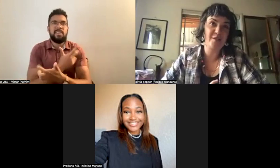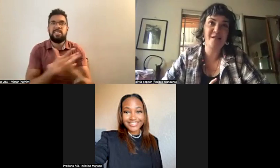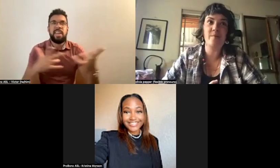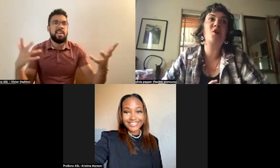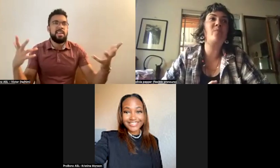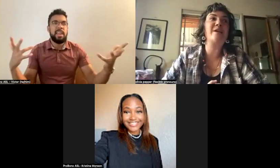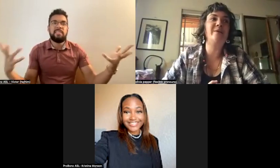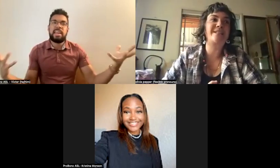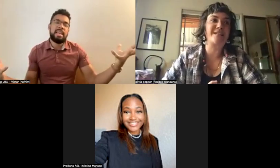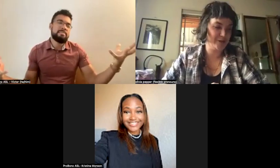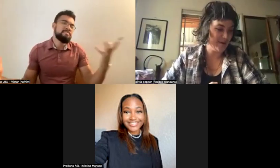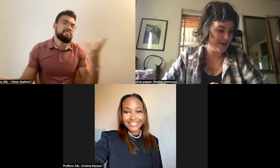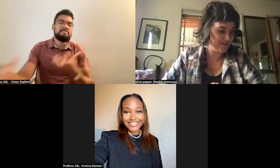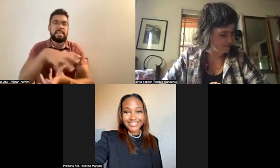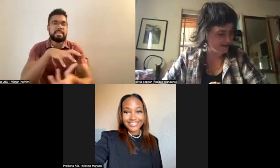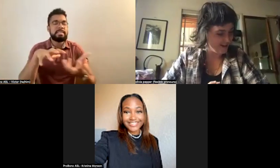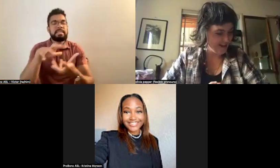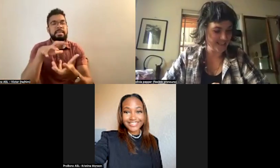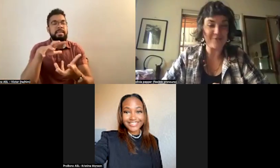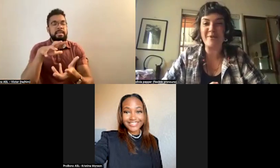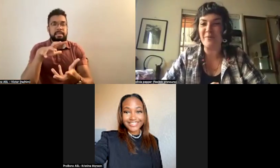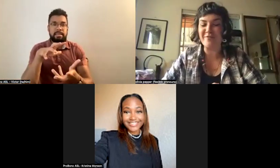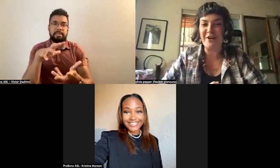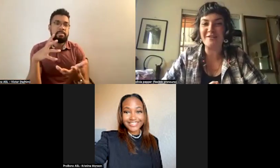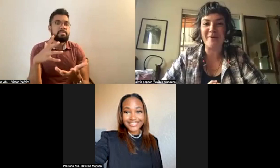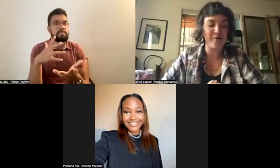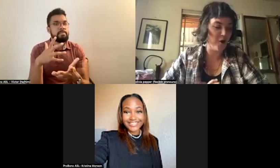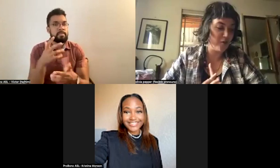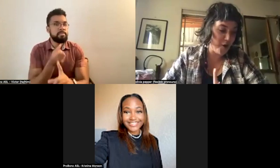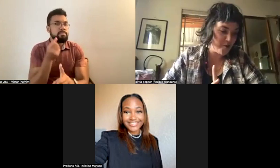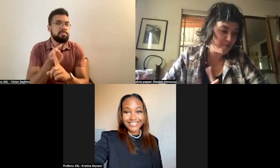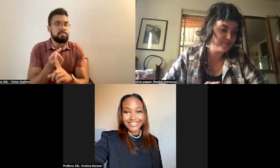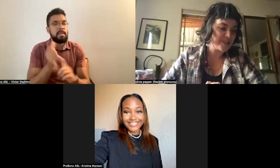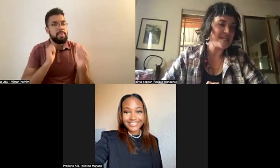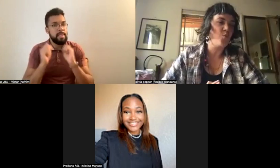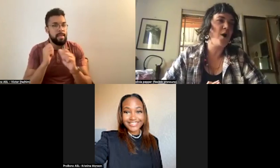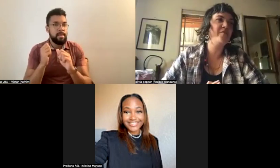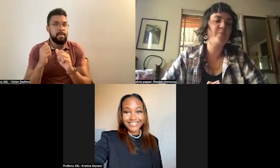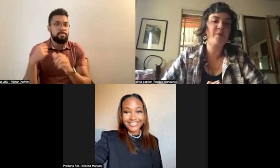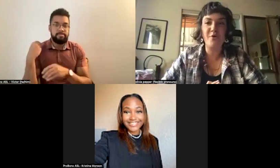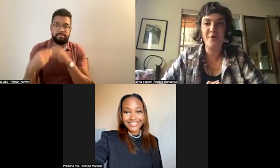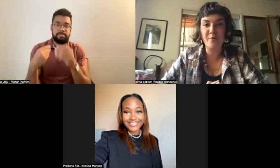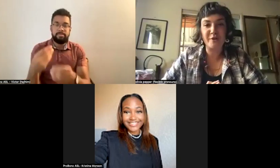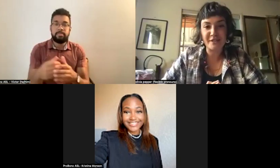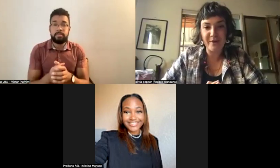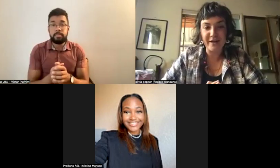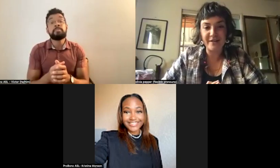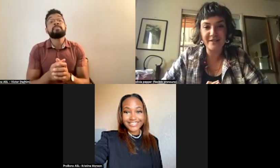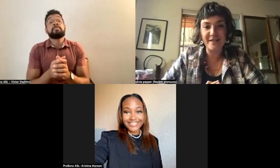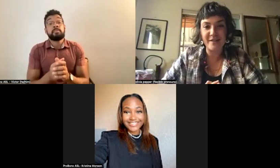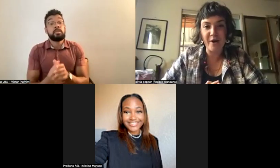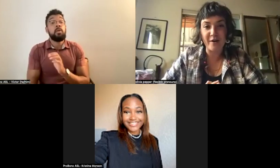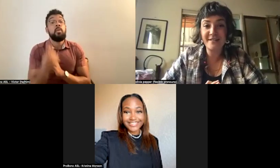players there, but nobody who is as much my favorite as the people I've talked about. Although one of the people who participated